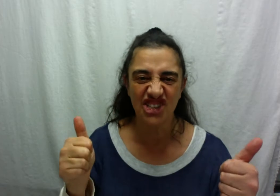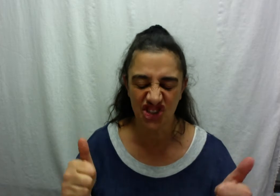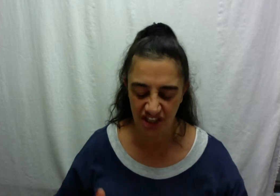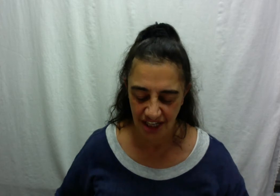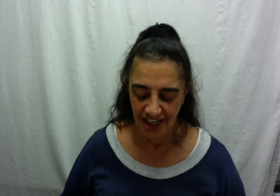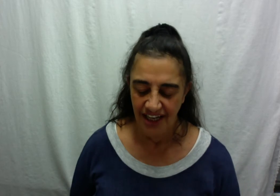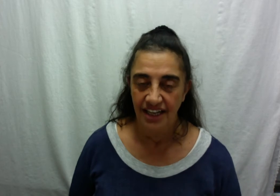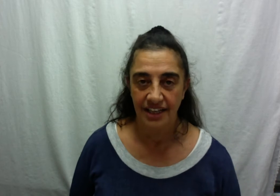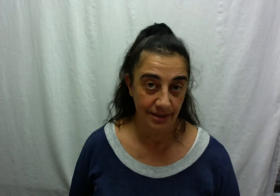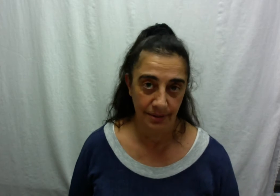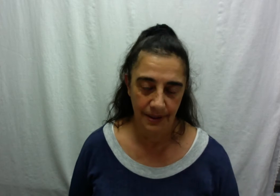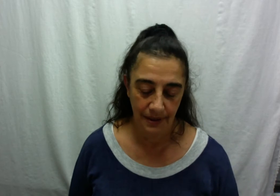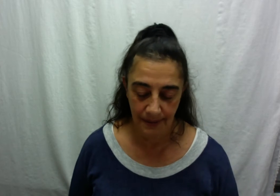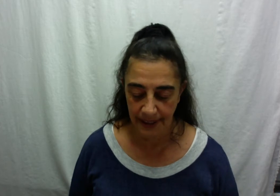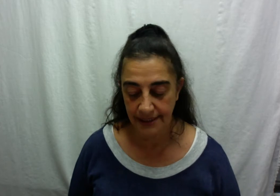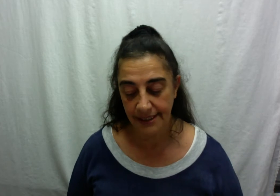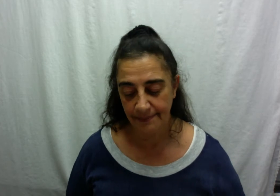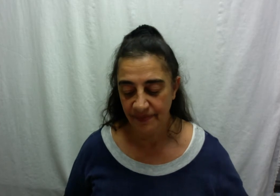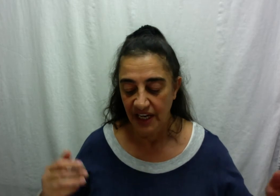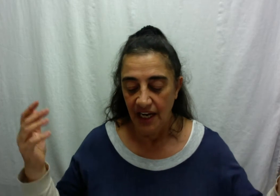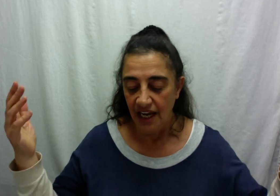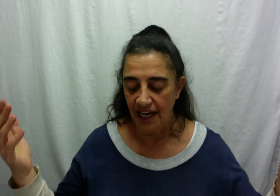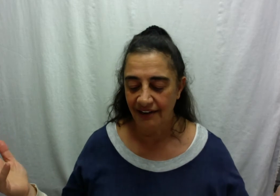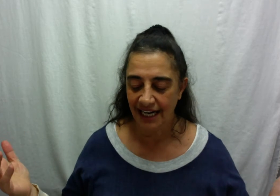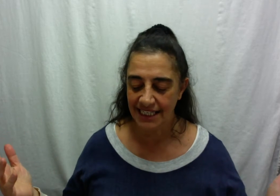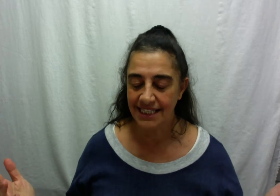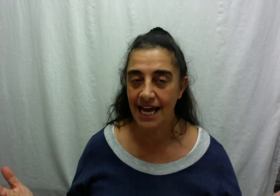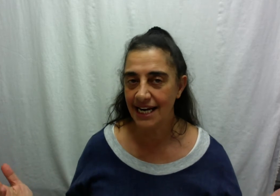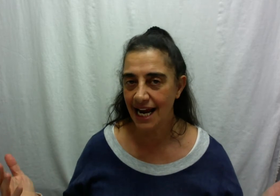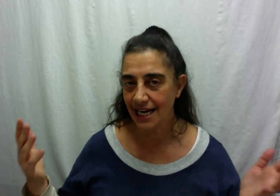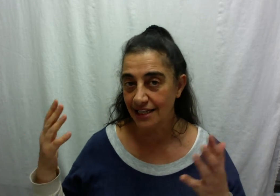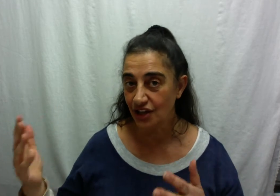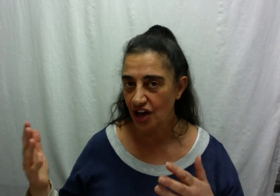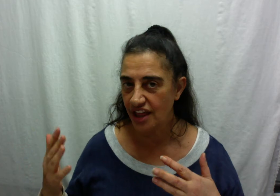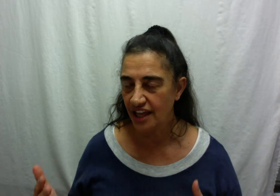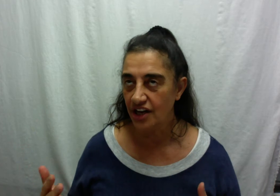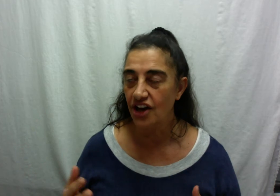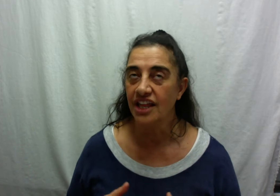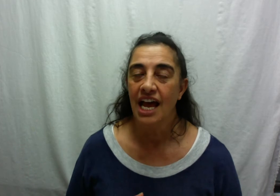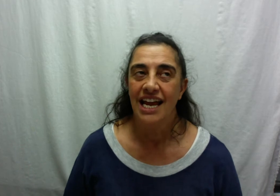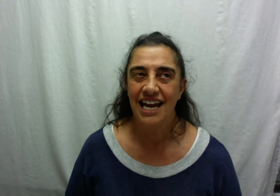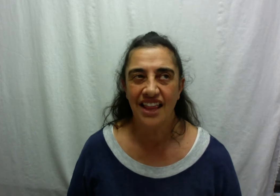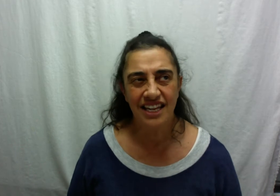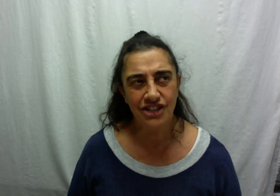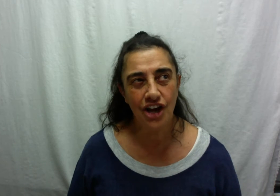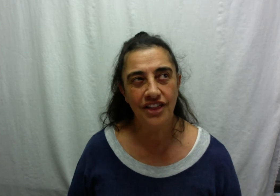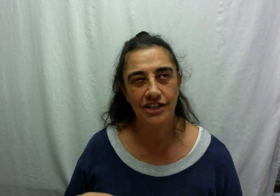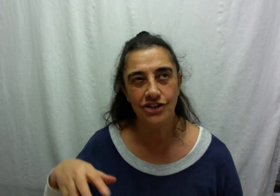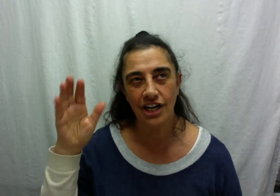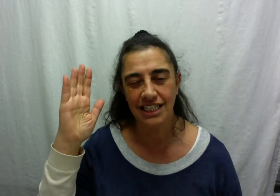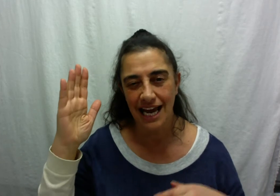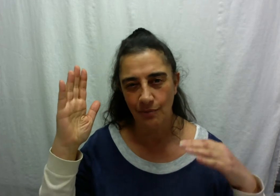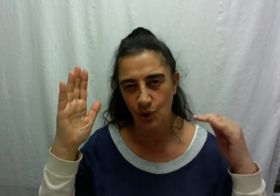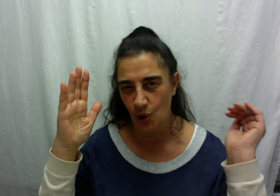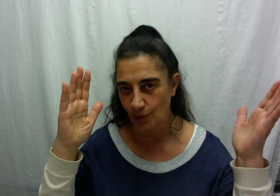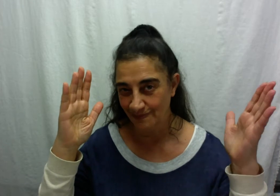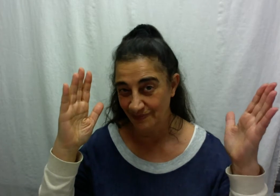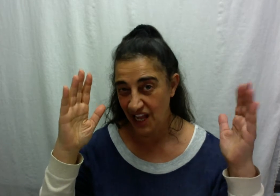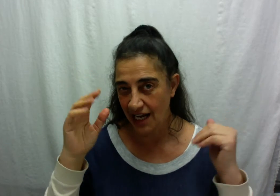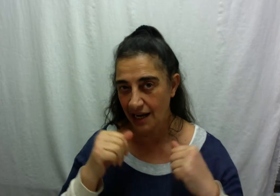yes that's what we all want isn't it anyway saturday is earth and earth now this earth is not a damn wall like